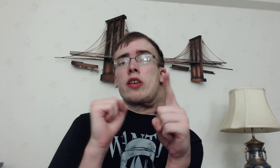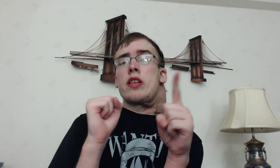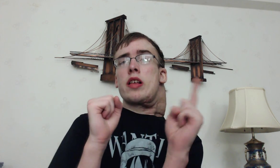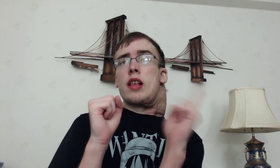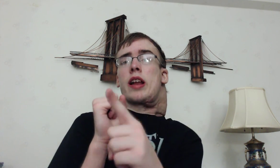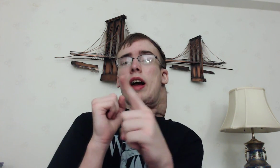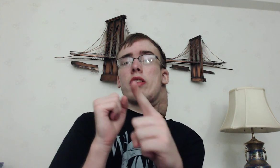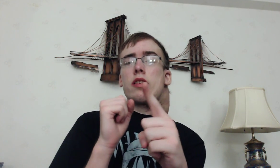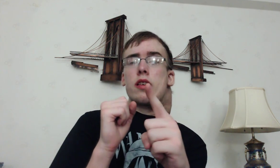Signing out